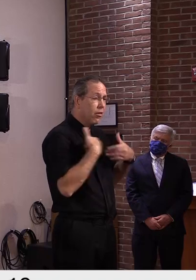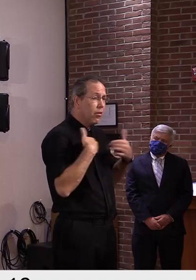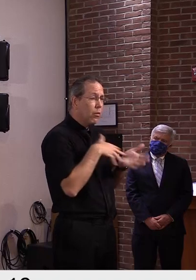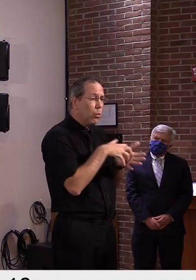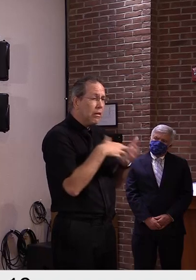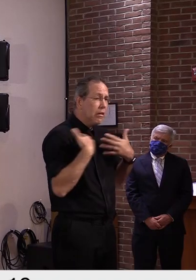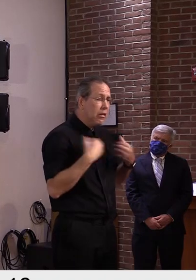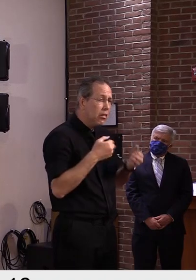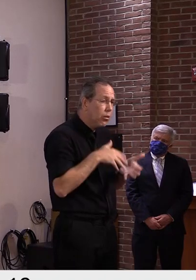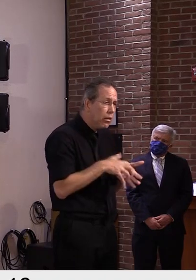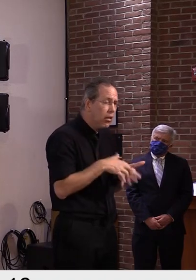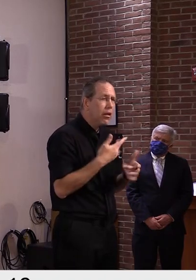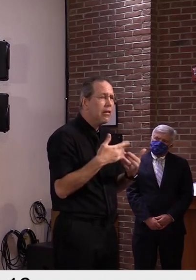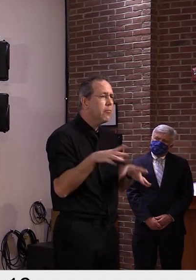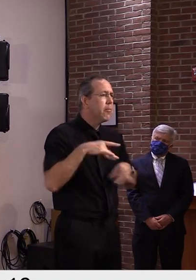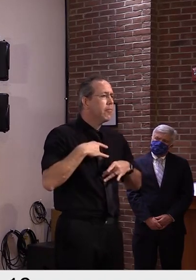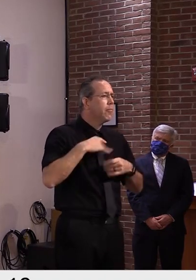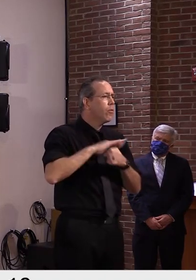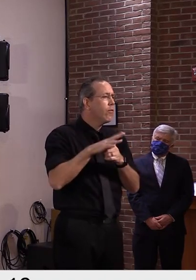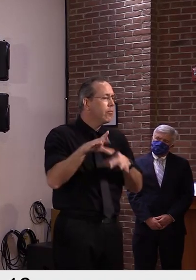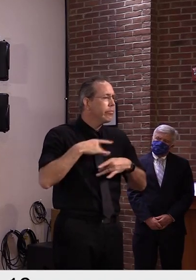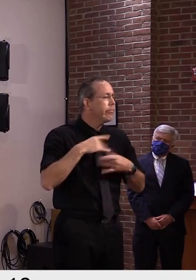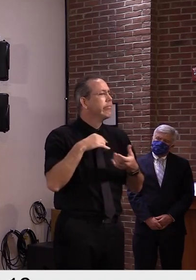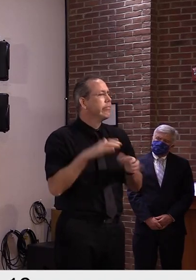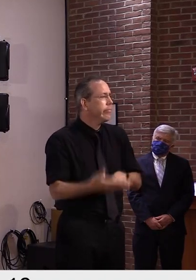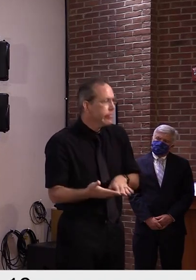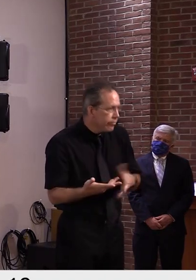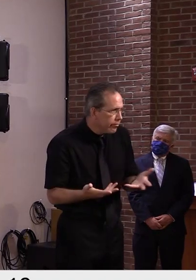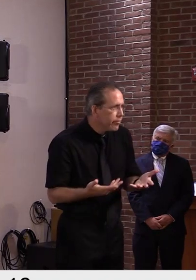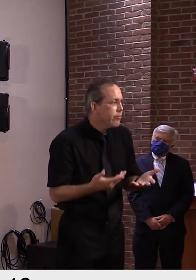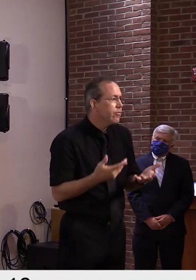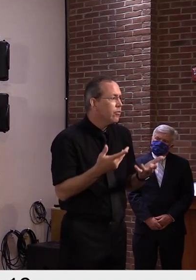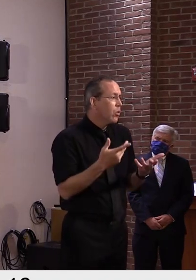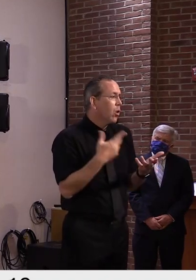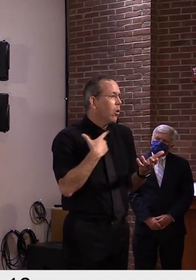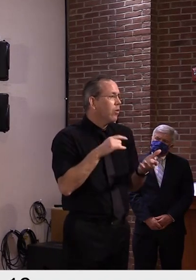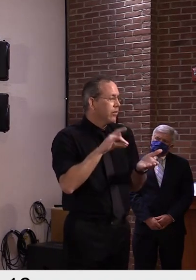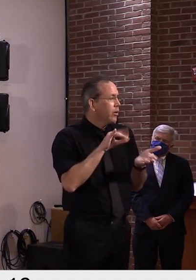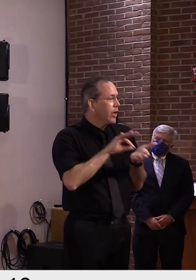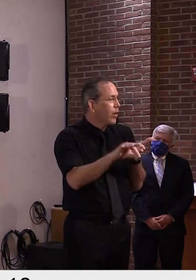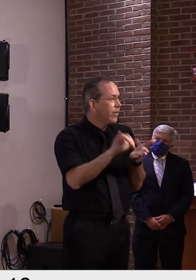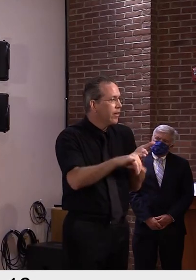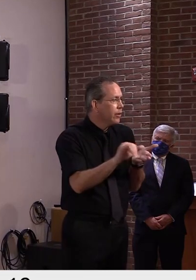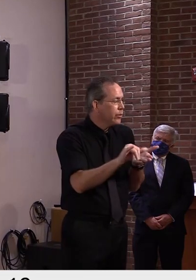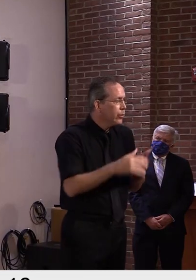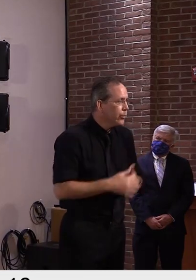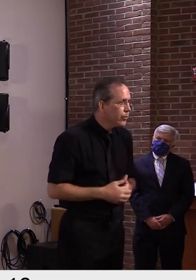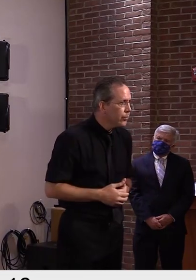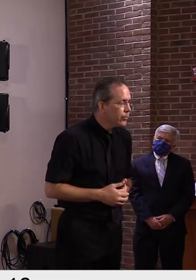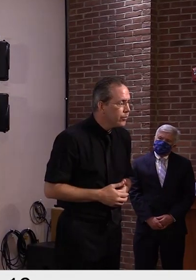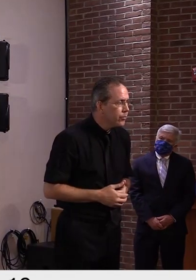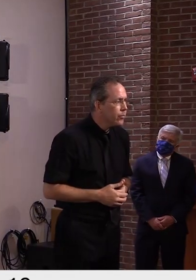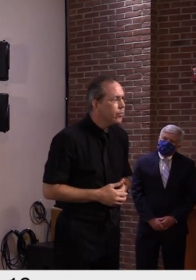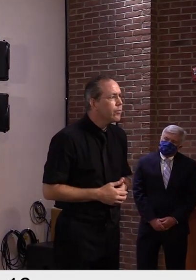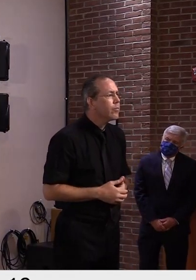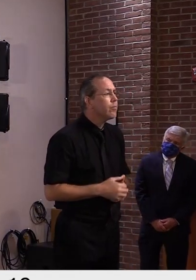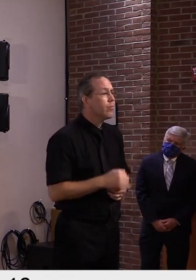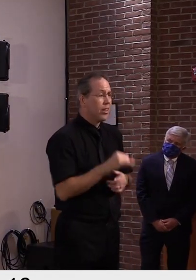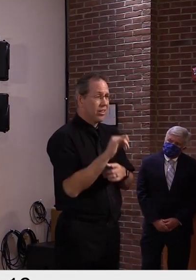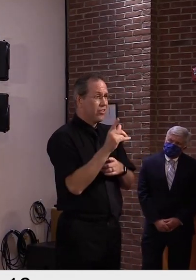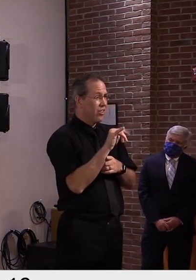at this period of time and indeed there were more deaths in Vermont than usual. But I have to say that if you go week by week by week